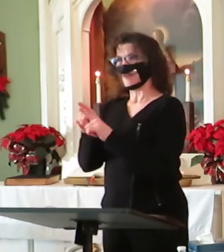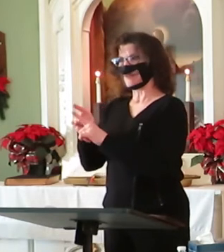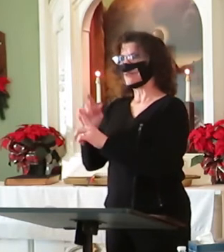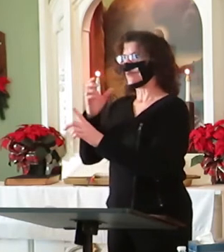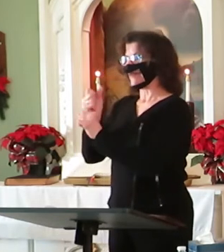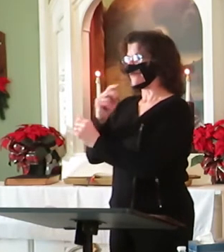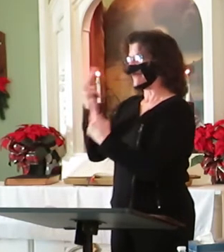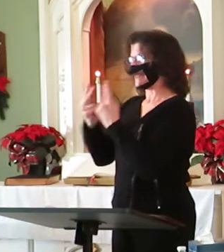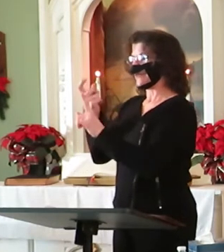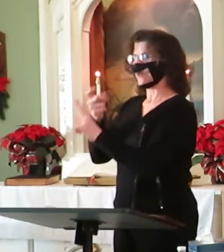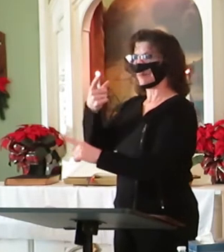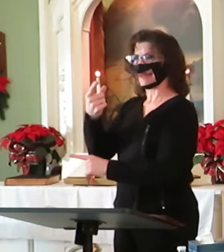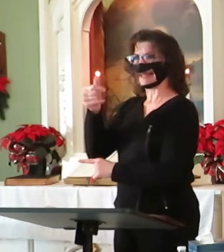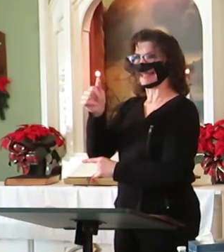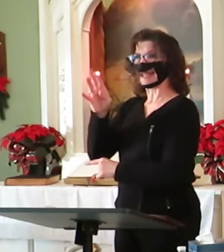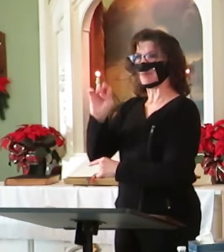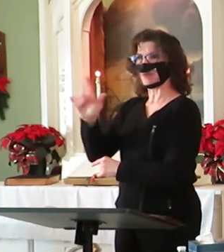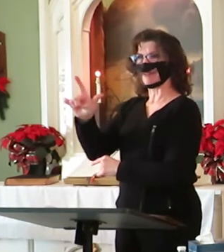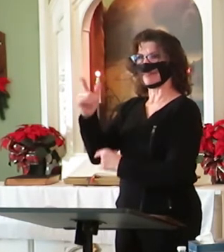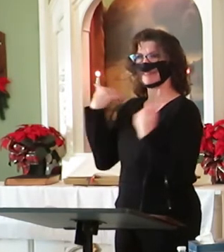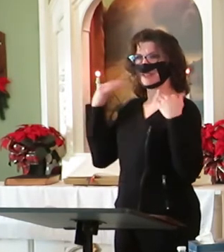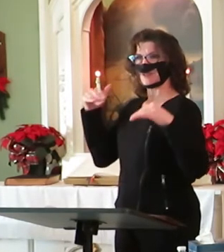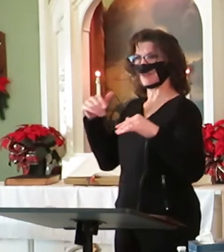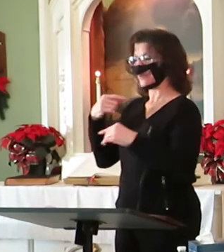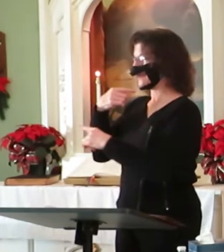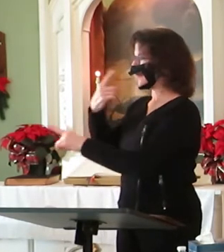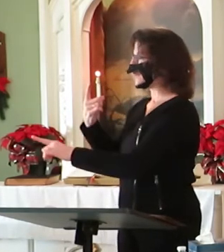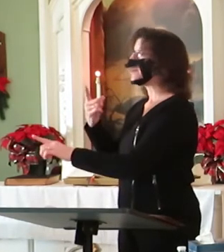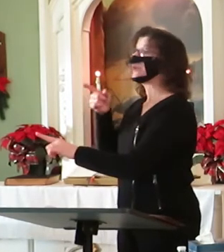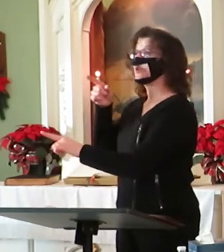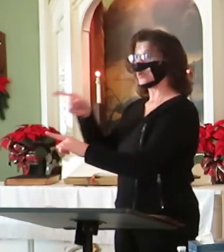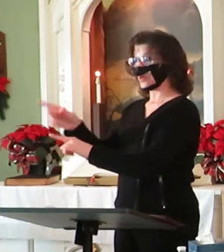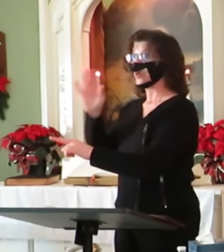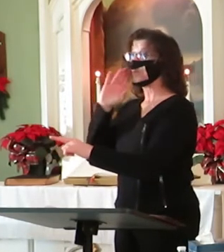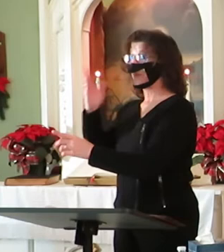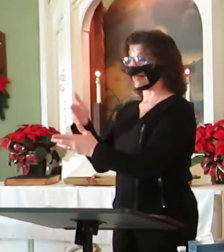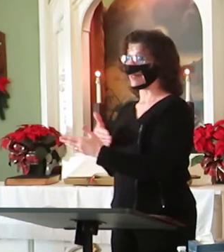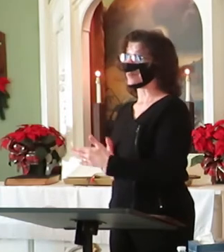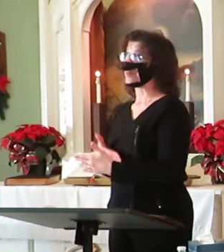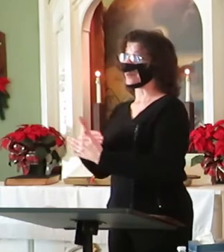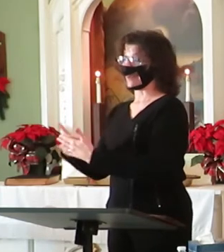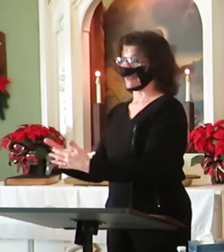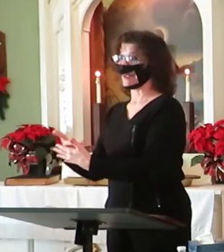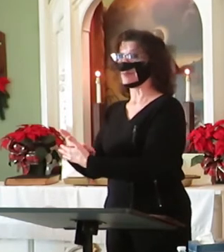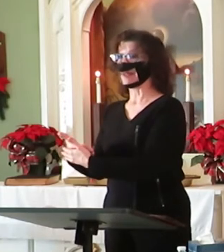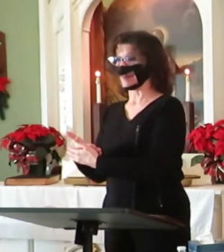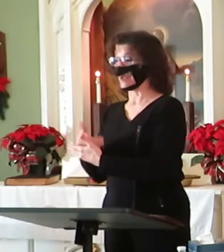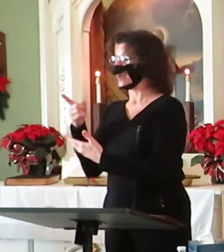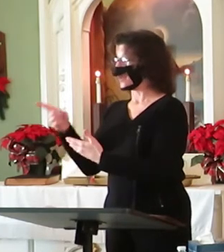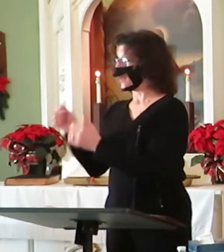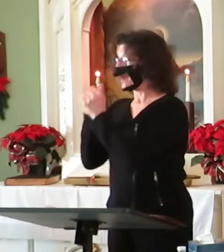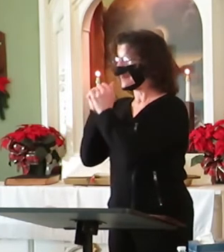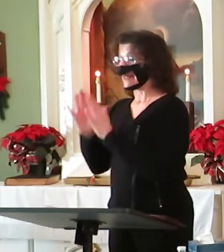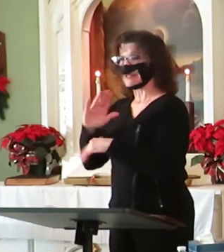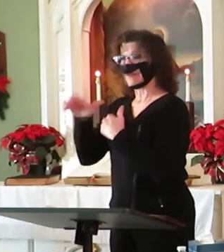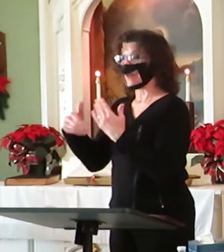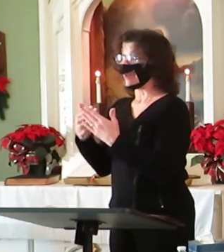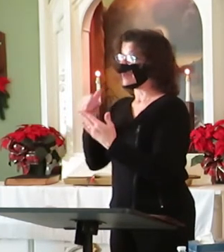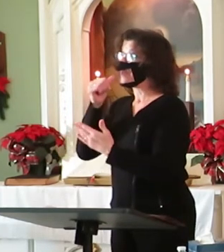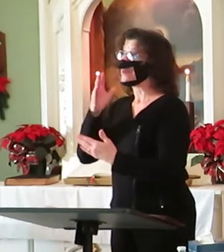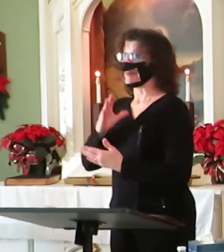God. Rejoice, highly favored one, the Lord is with you, and blessed are you among women.